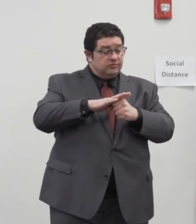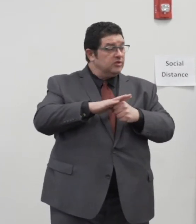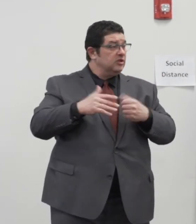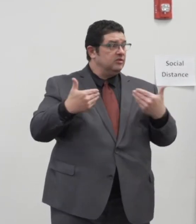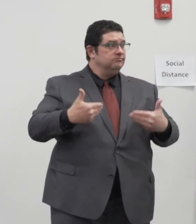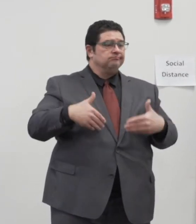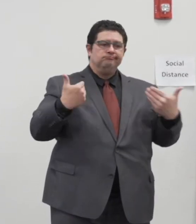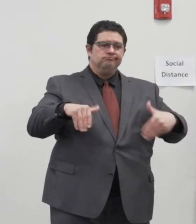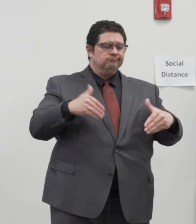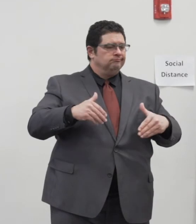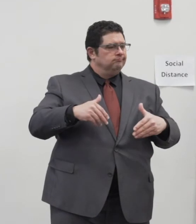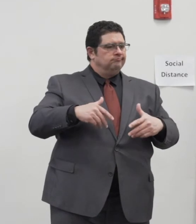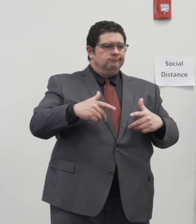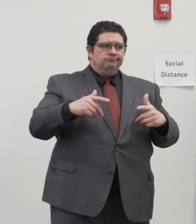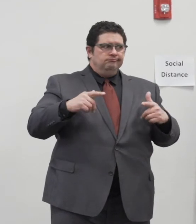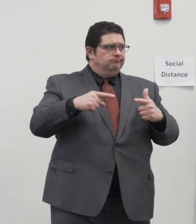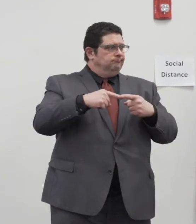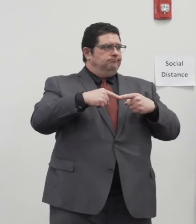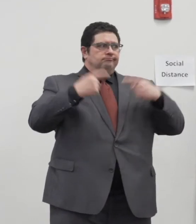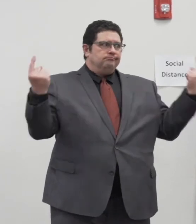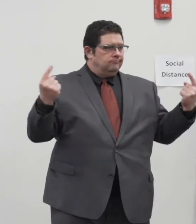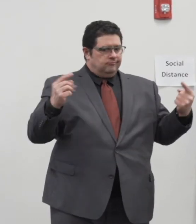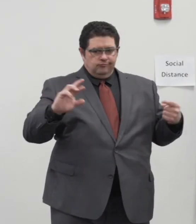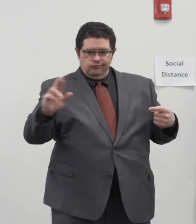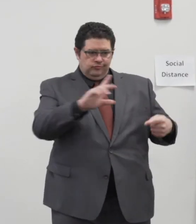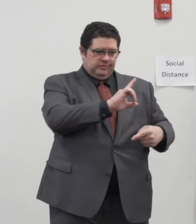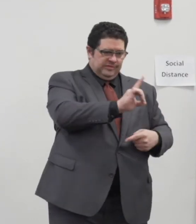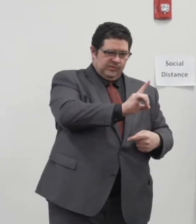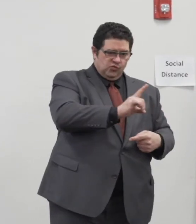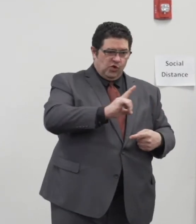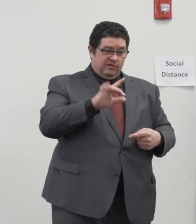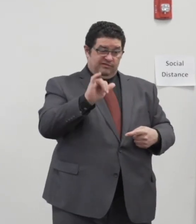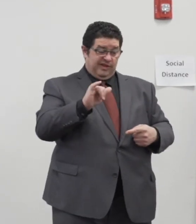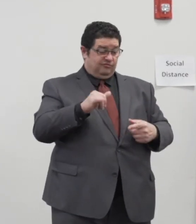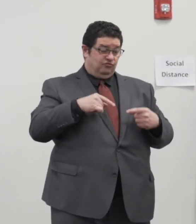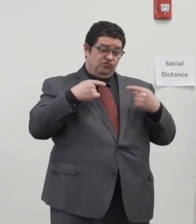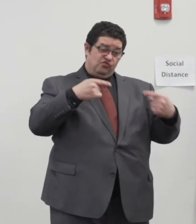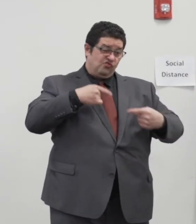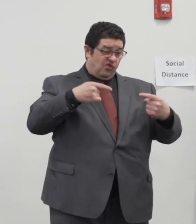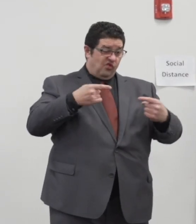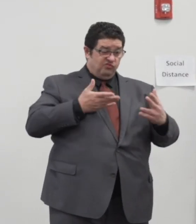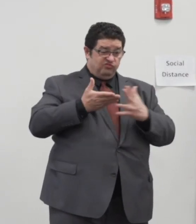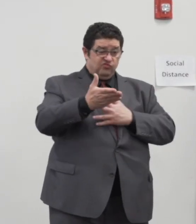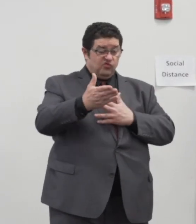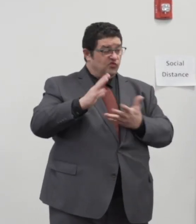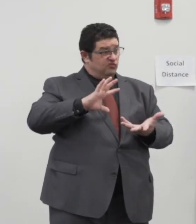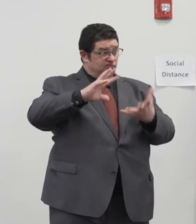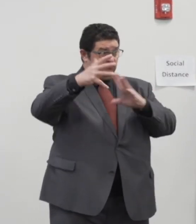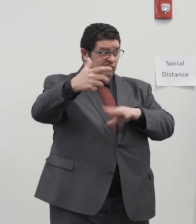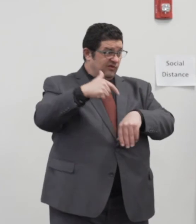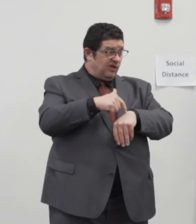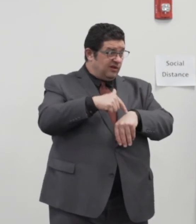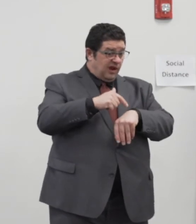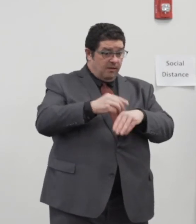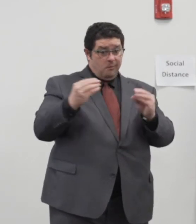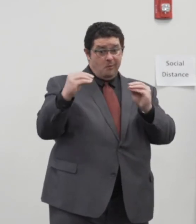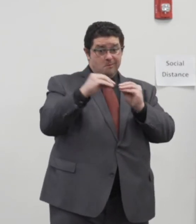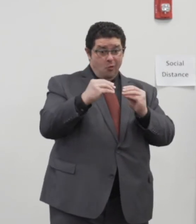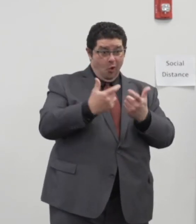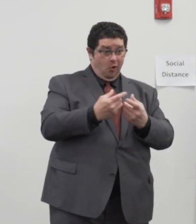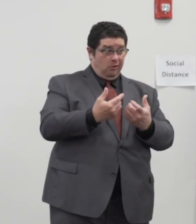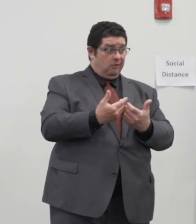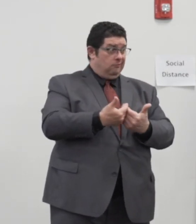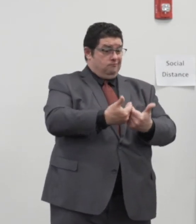environment that we live in right now while we're struggling through a difficult time this is becoming more polarized this balance between